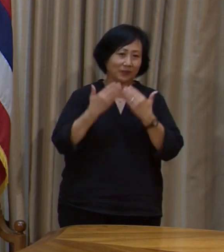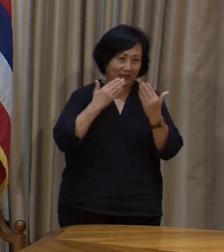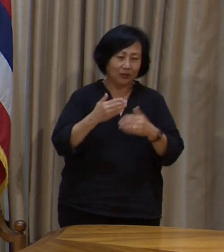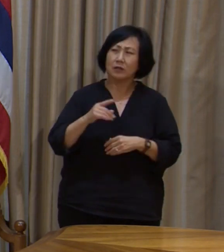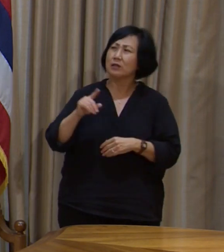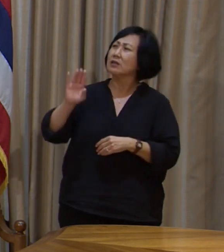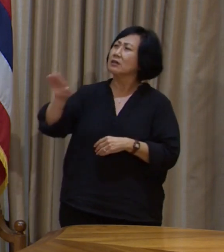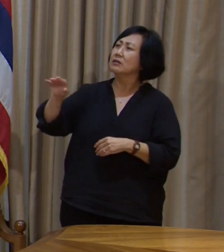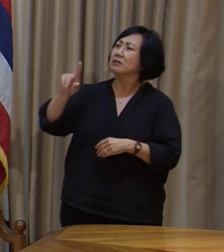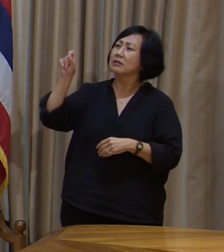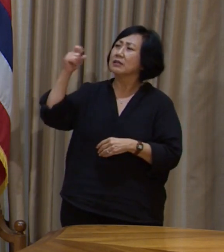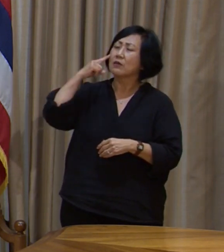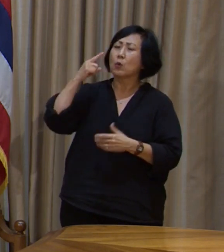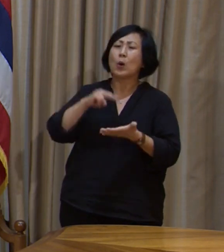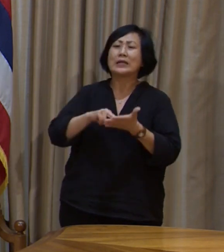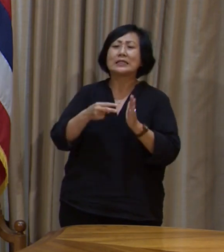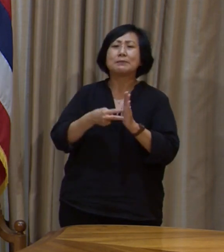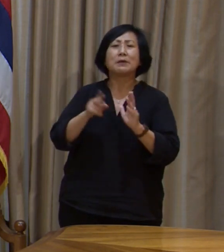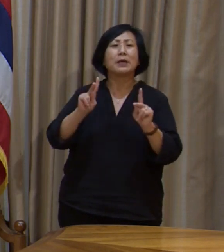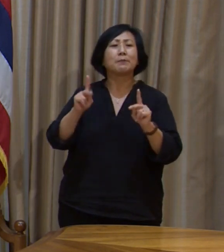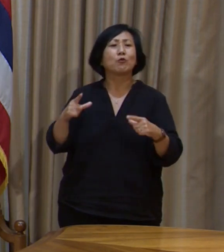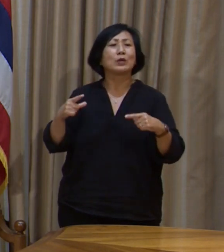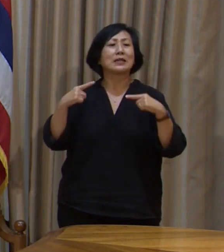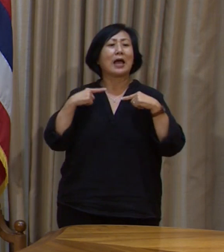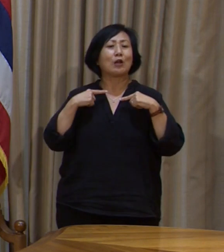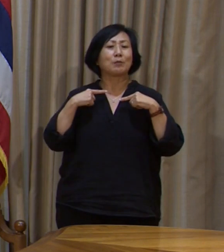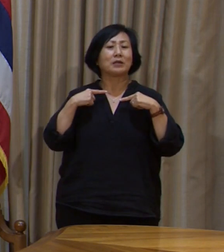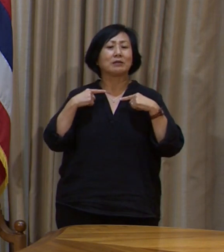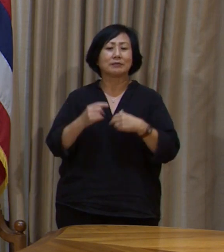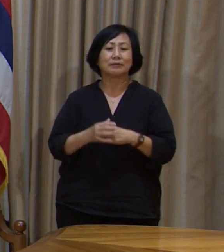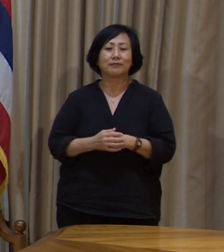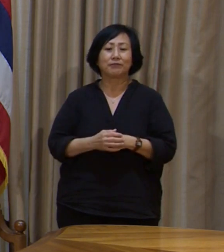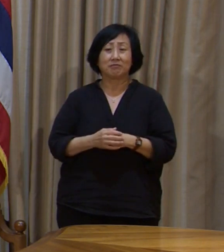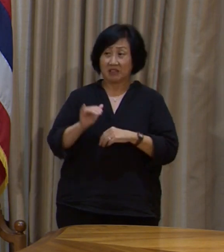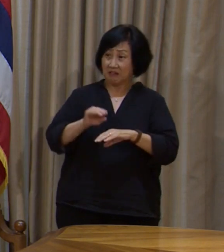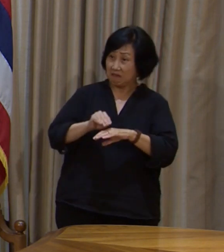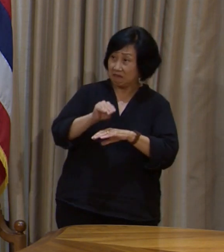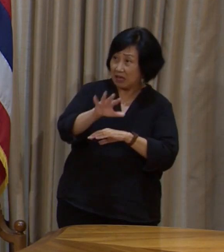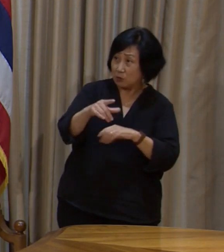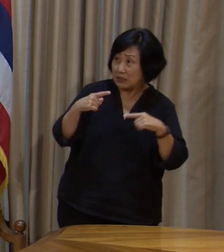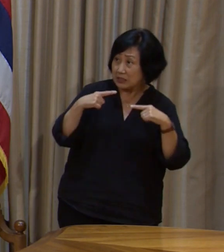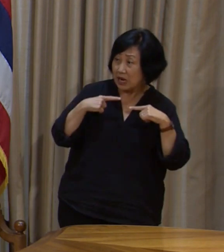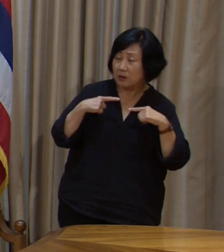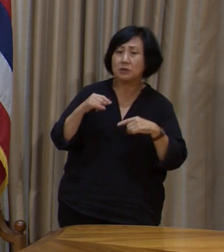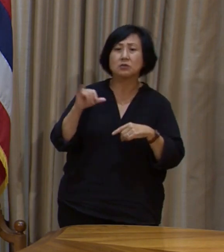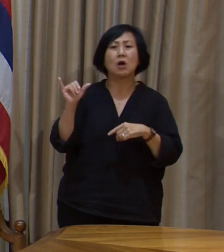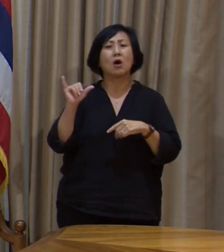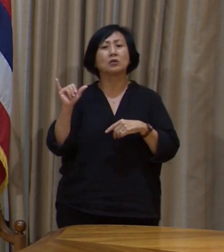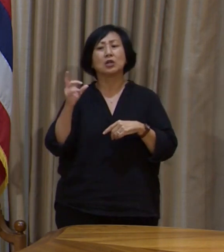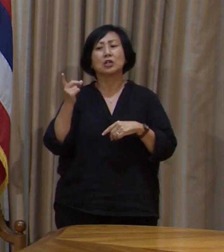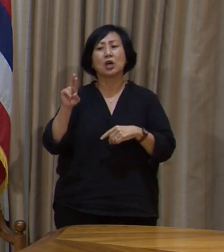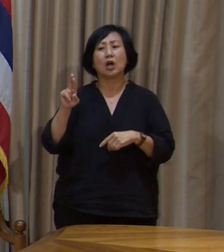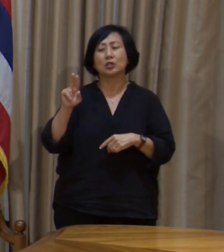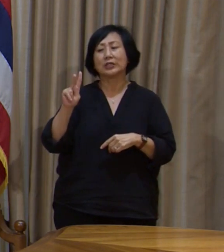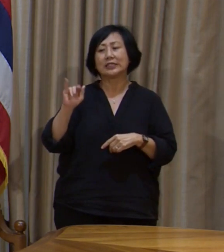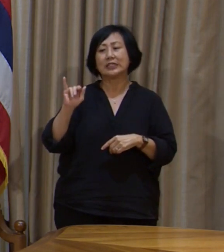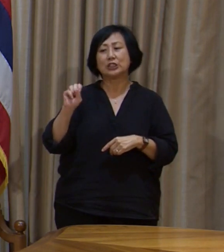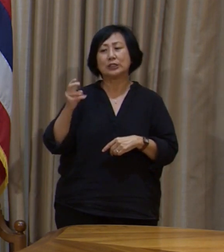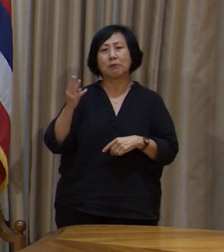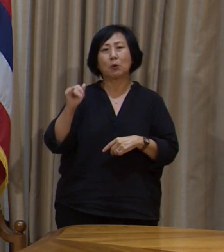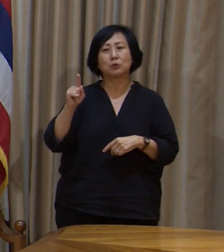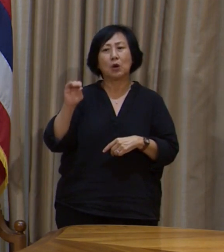What does this mean for retirement? Does it affect that at all? And then also, Dr. Kishimoto had